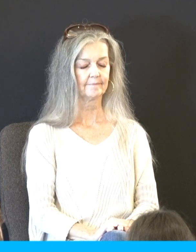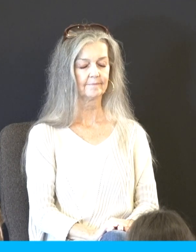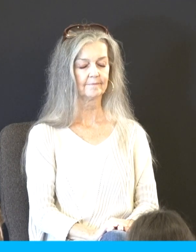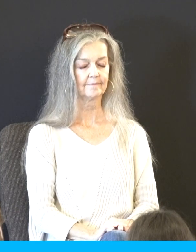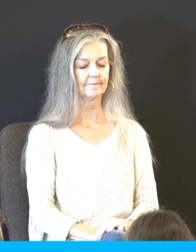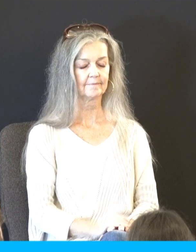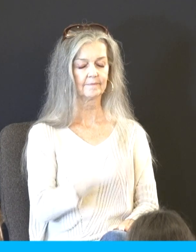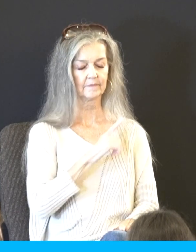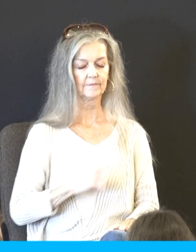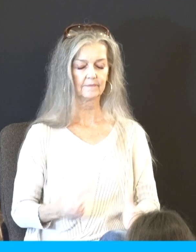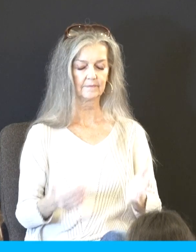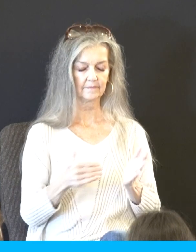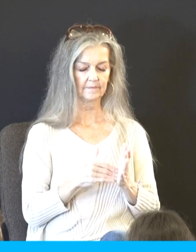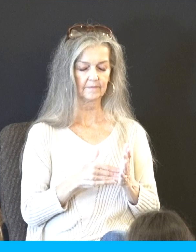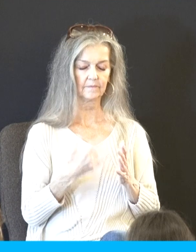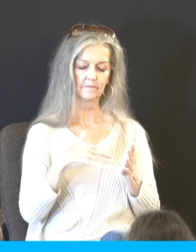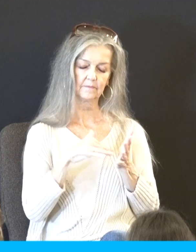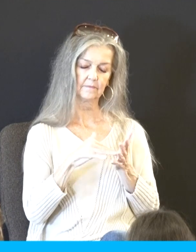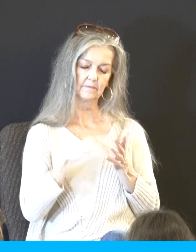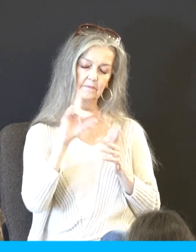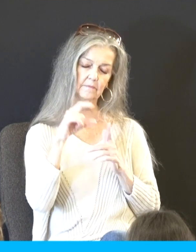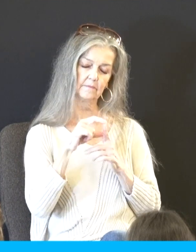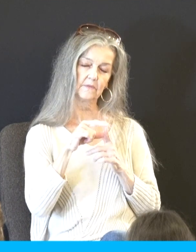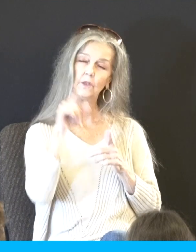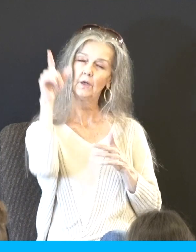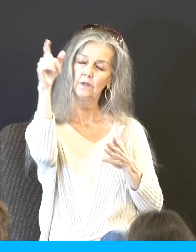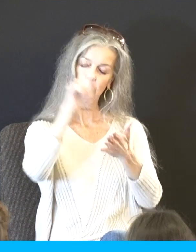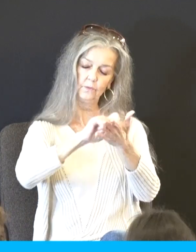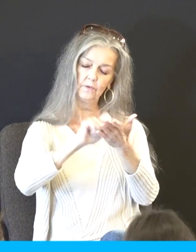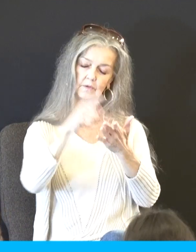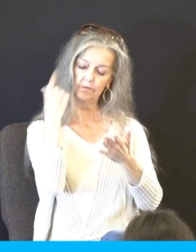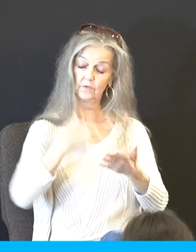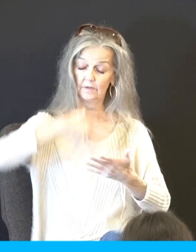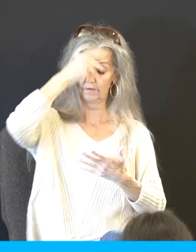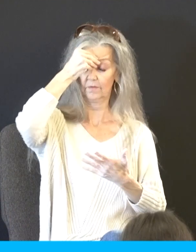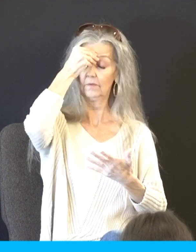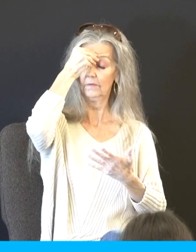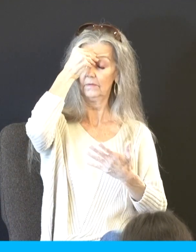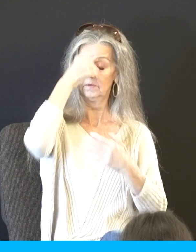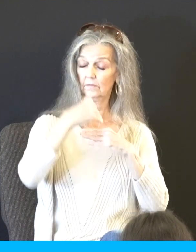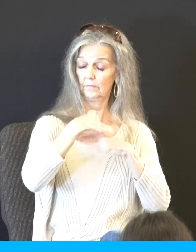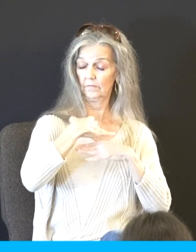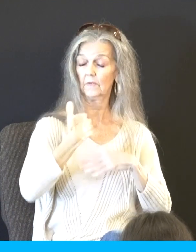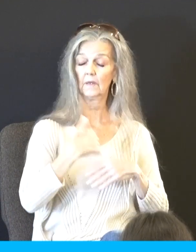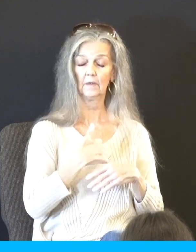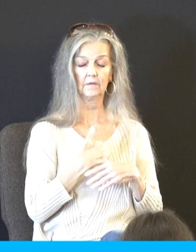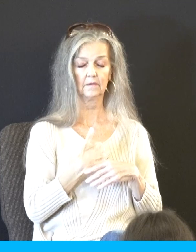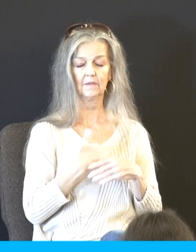Lord, once again, as we go through your word, you've written these things for our learning and our admonition. And it sure is a lot easier to learn on somebody